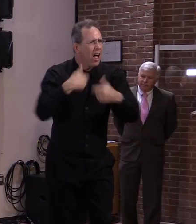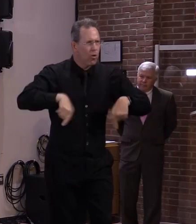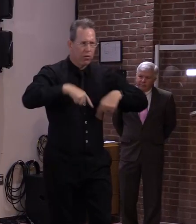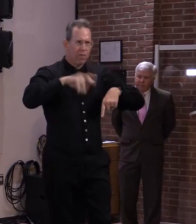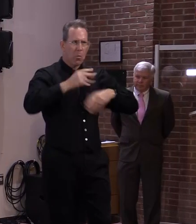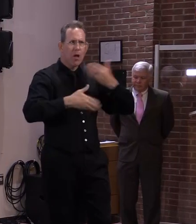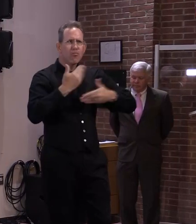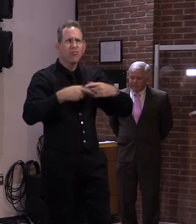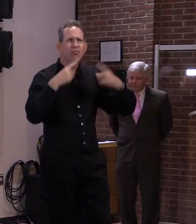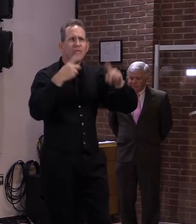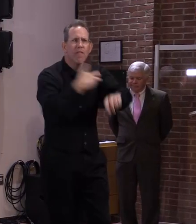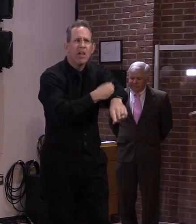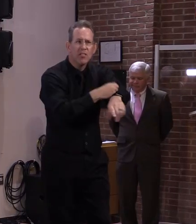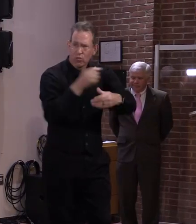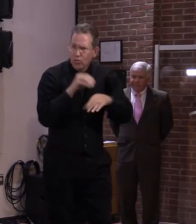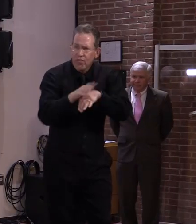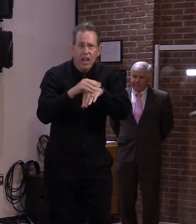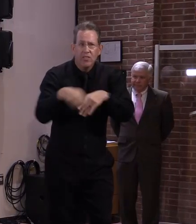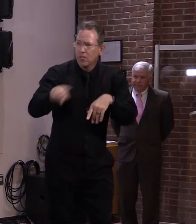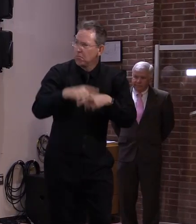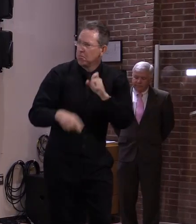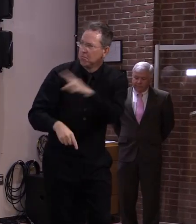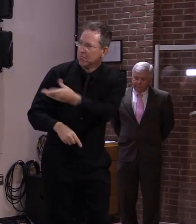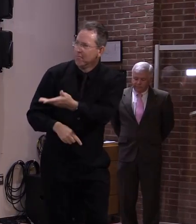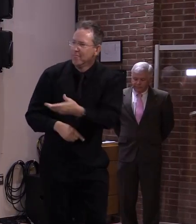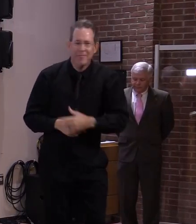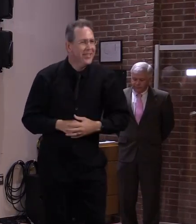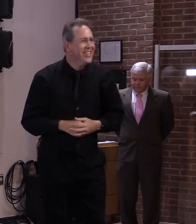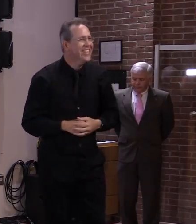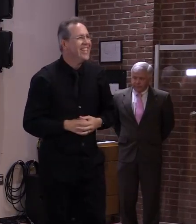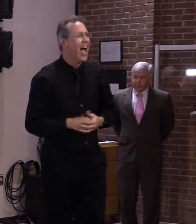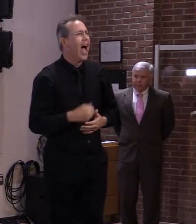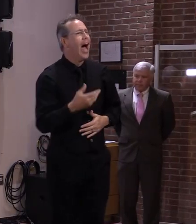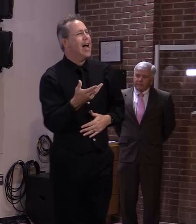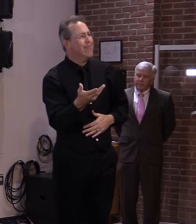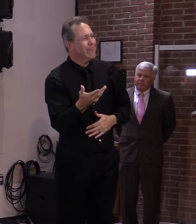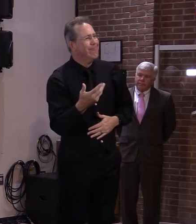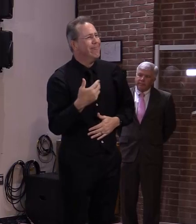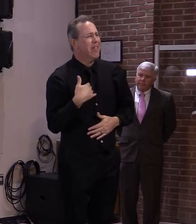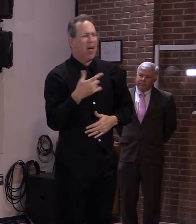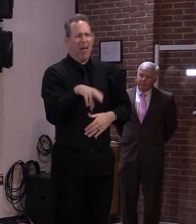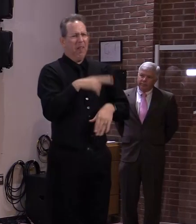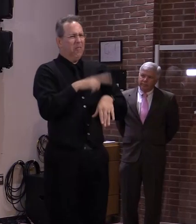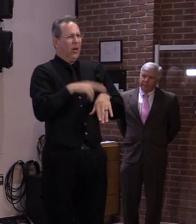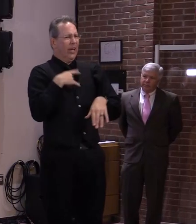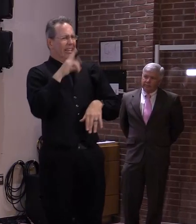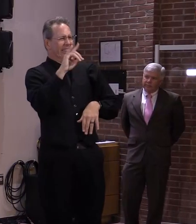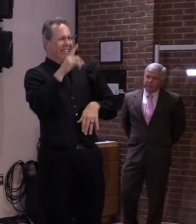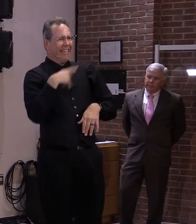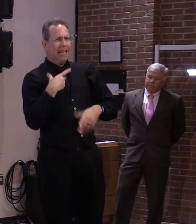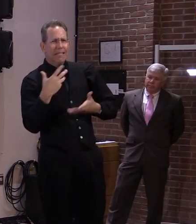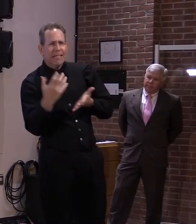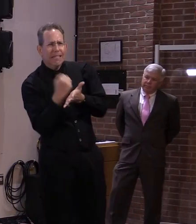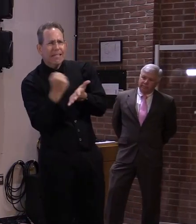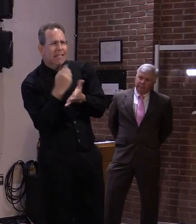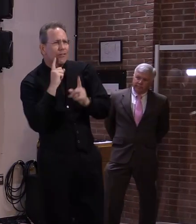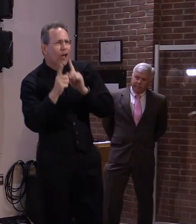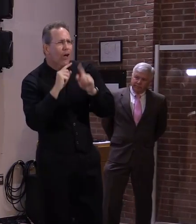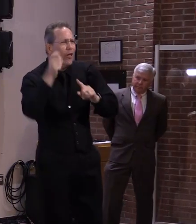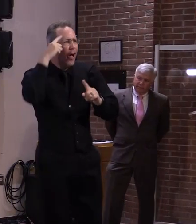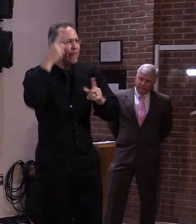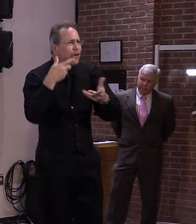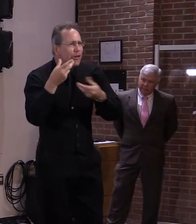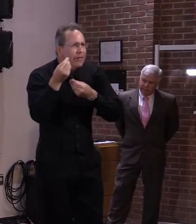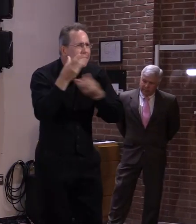you know, ongoing basis. We get together every couple of weeks and just exchange ideas.